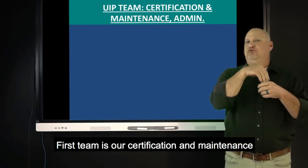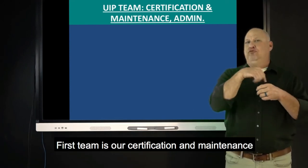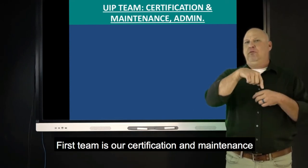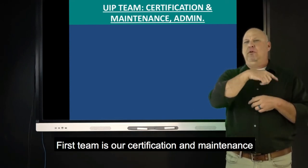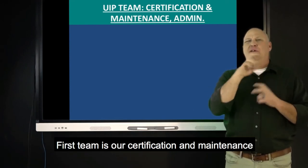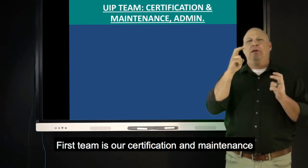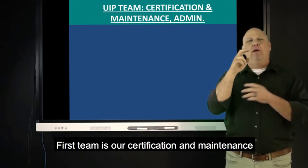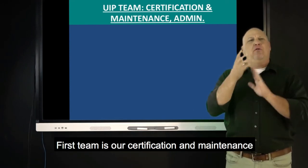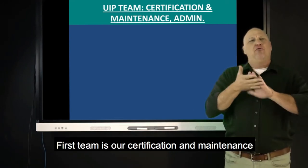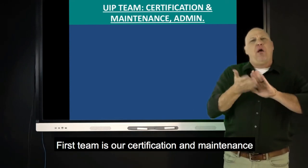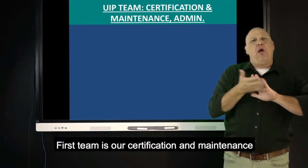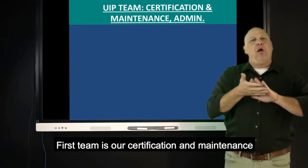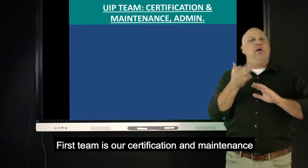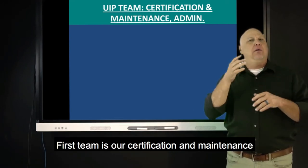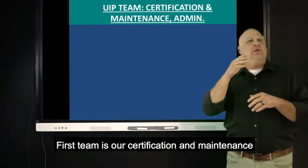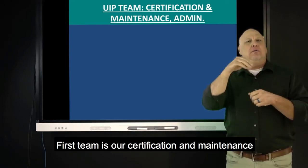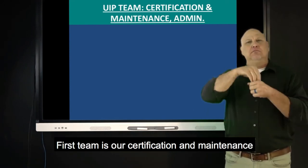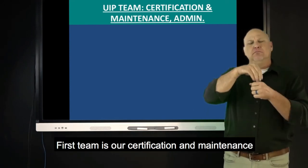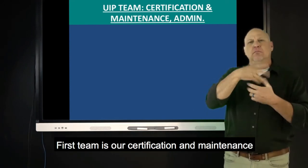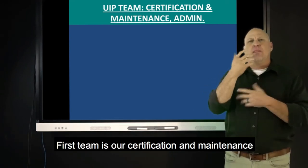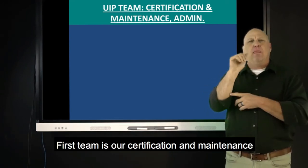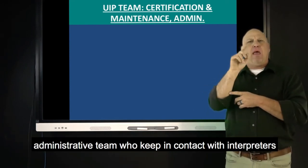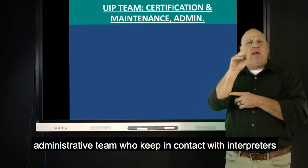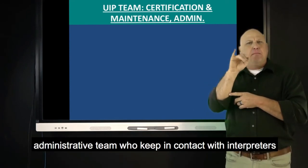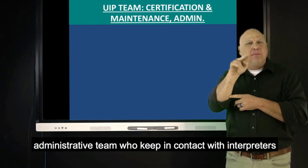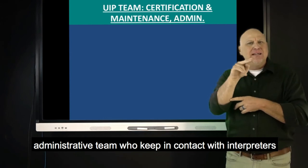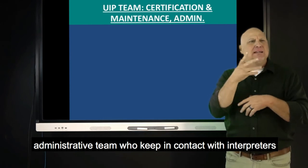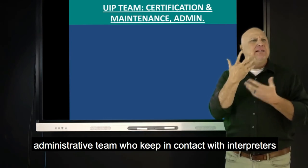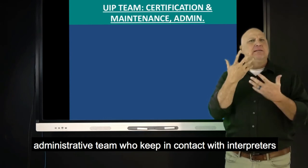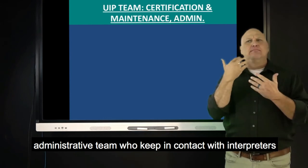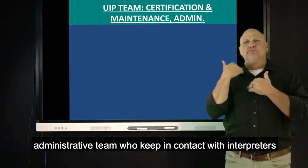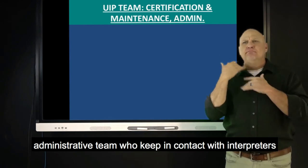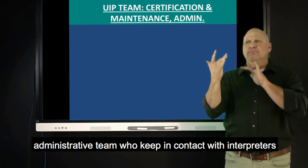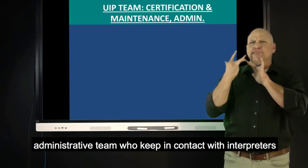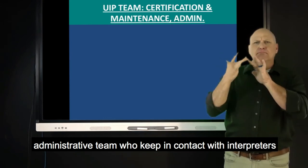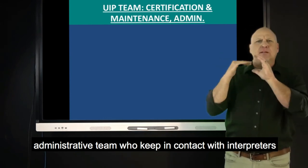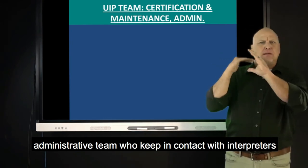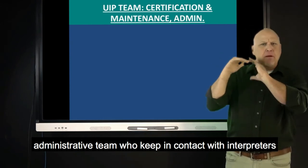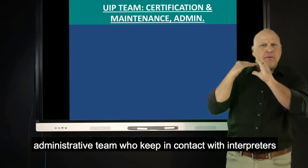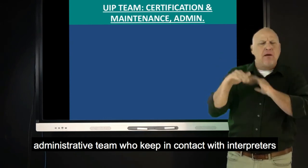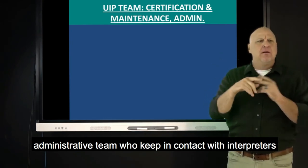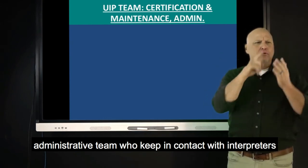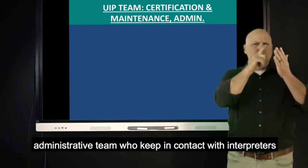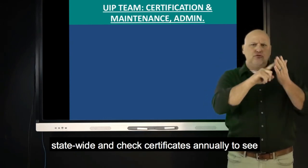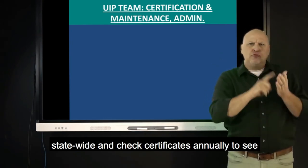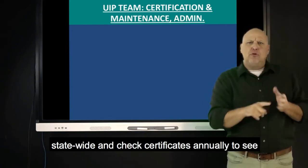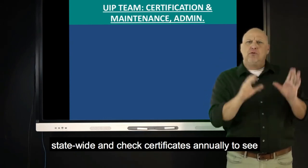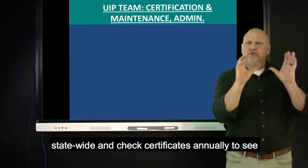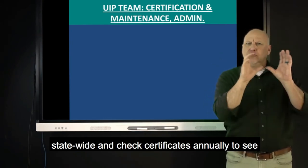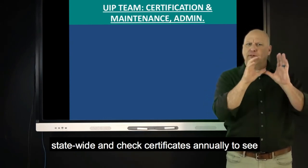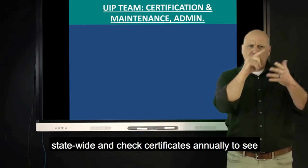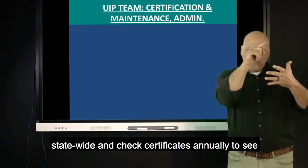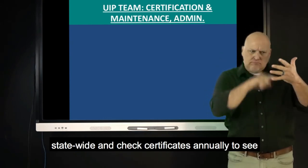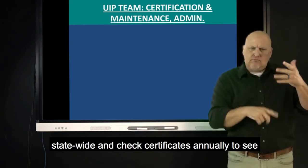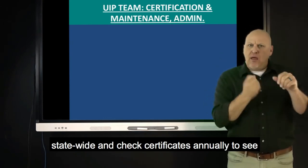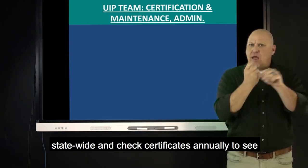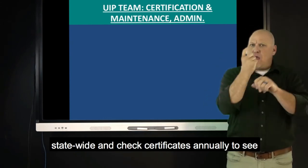We have our administrative team, the individuals who do the emails every day